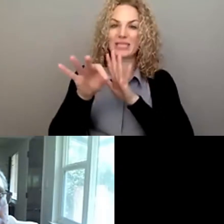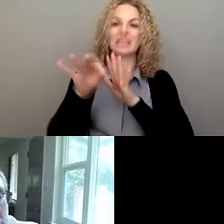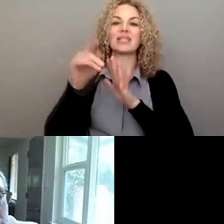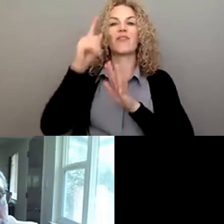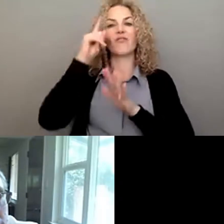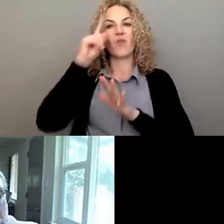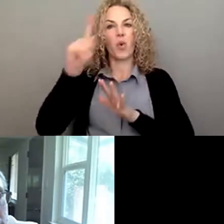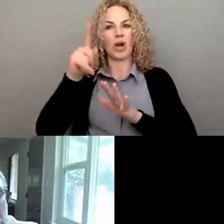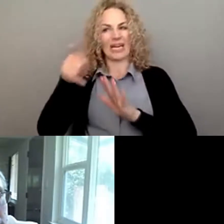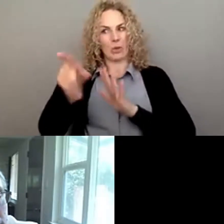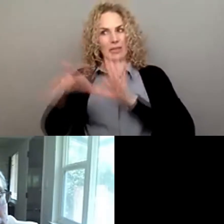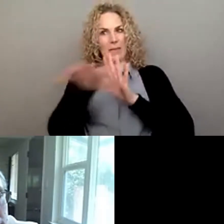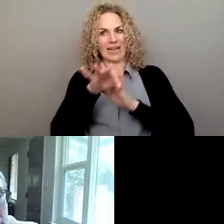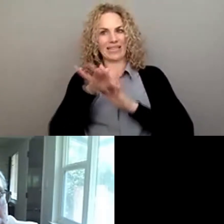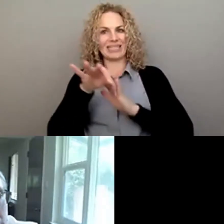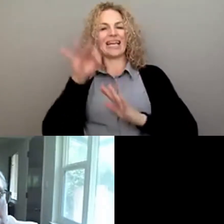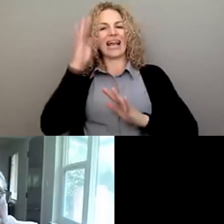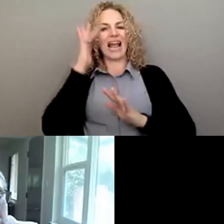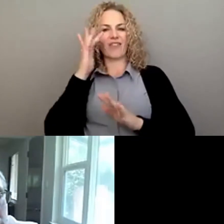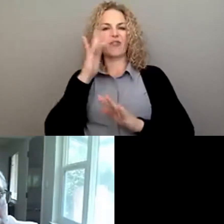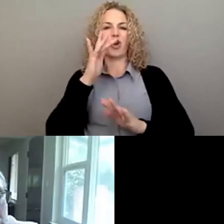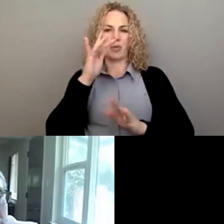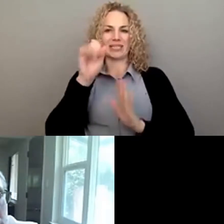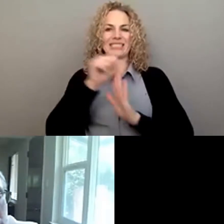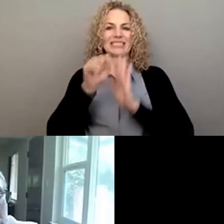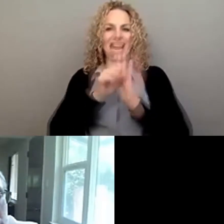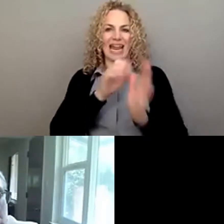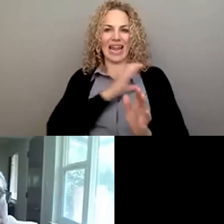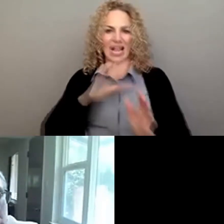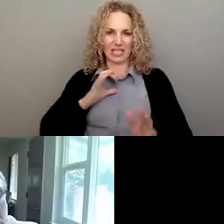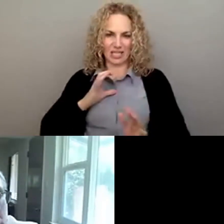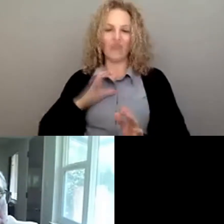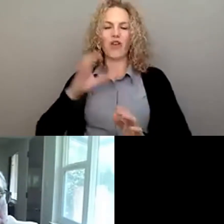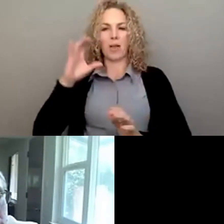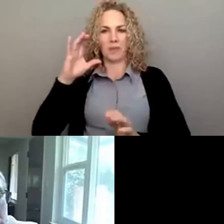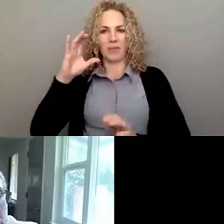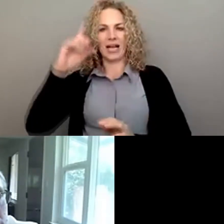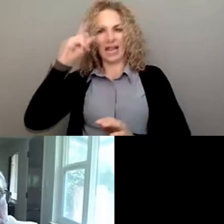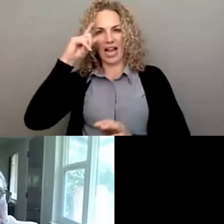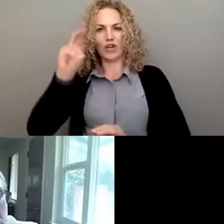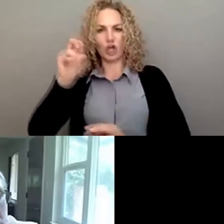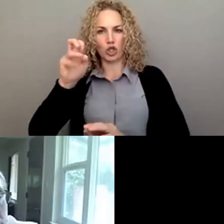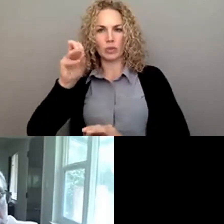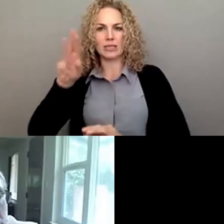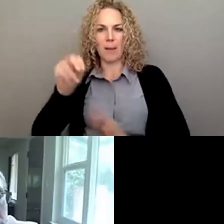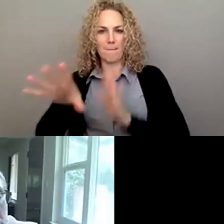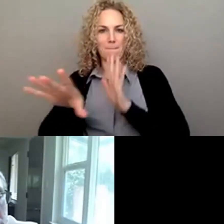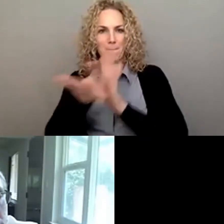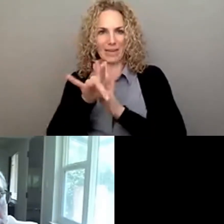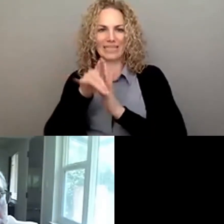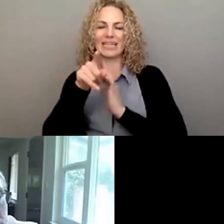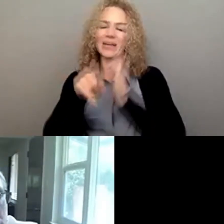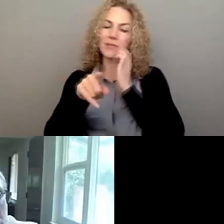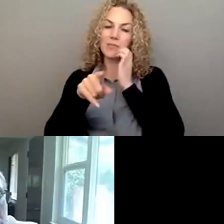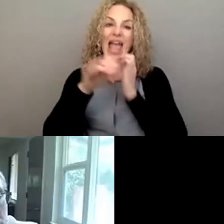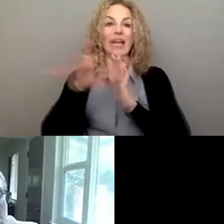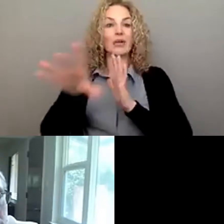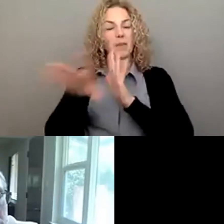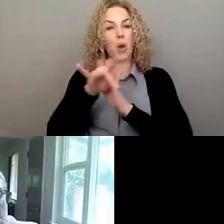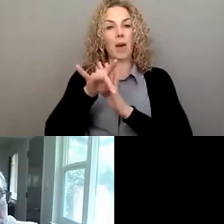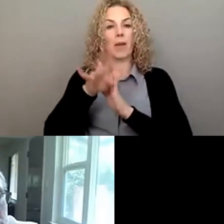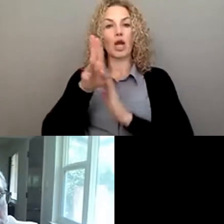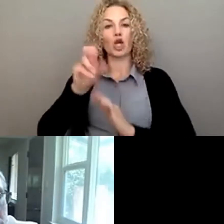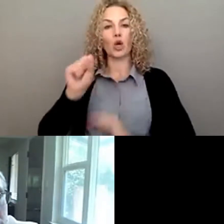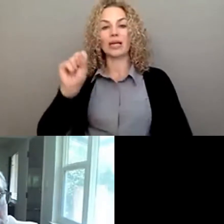Council on Developmental Disabilities from Governor Newsom. He was also appointed by U.S. Senator